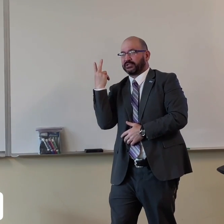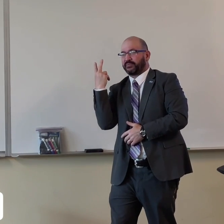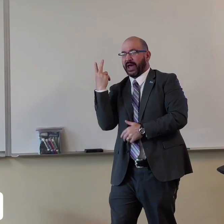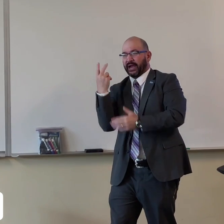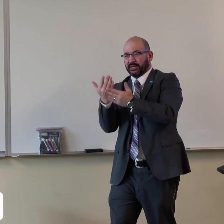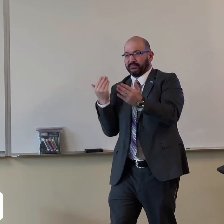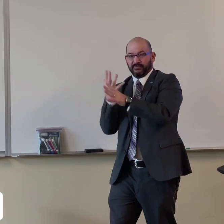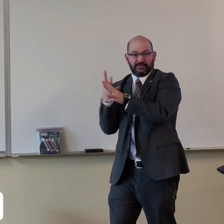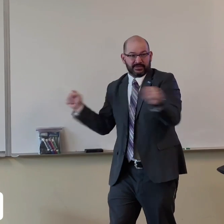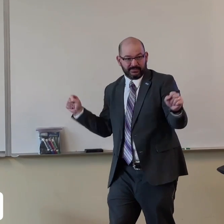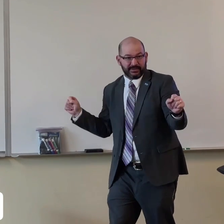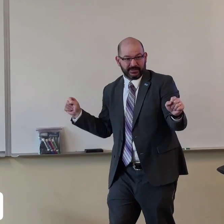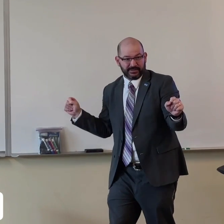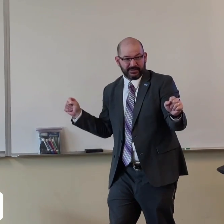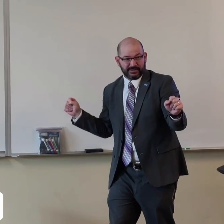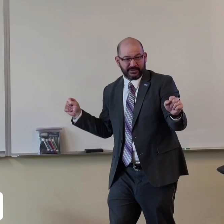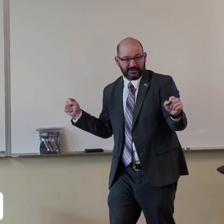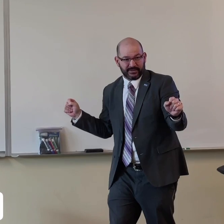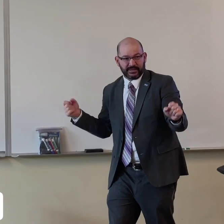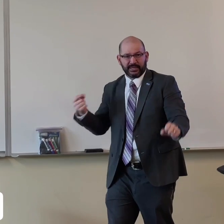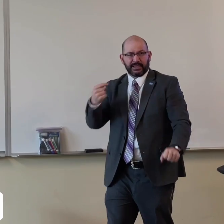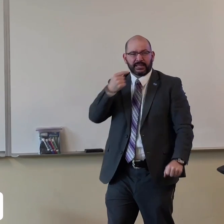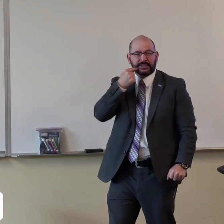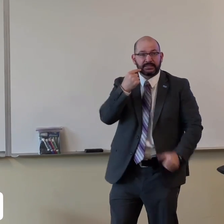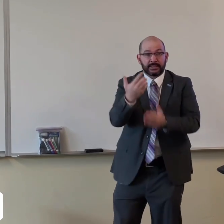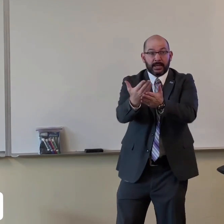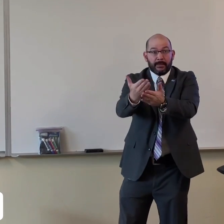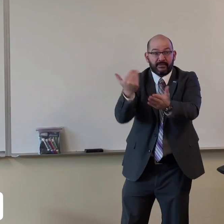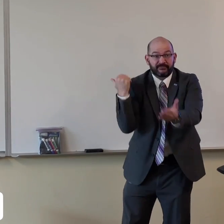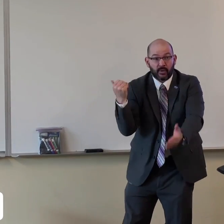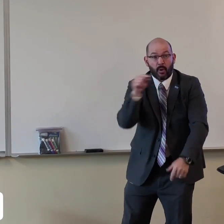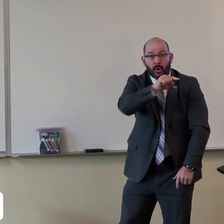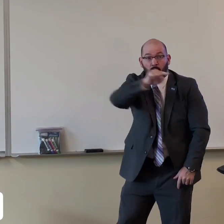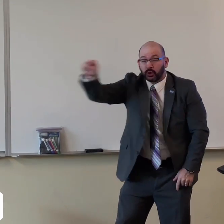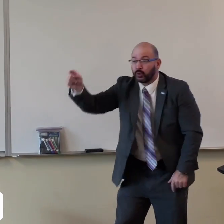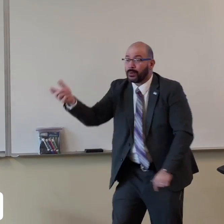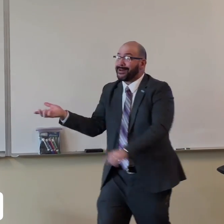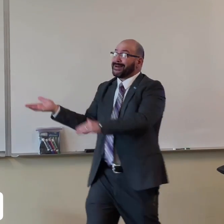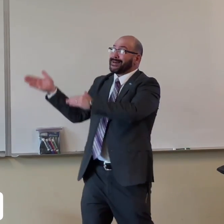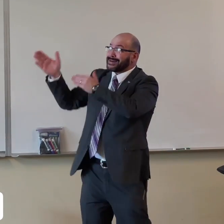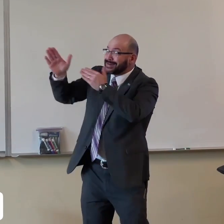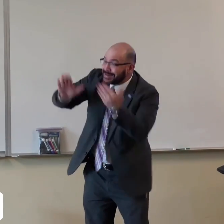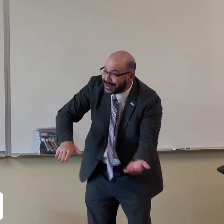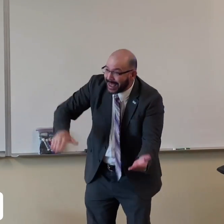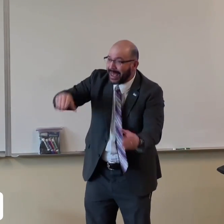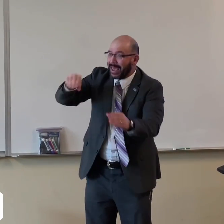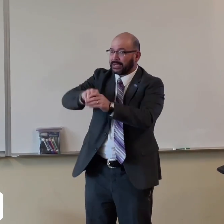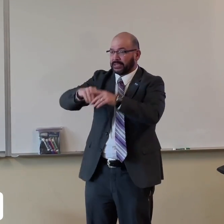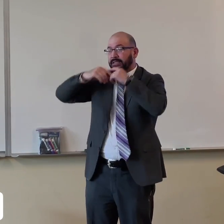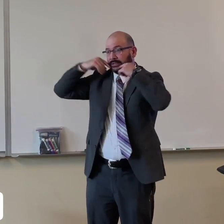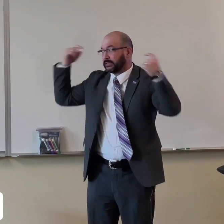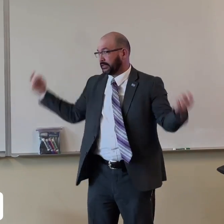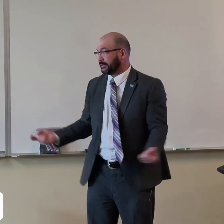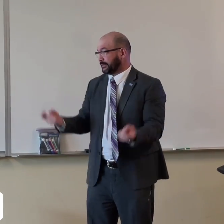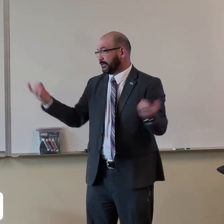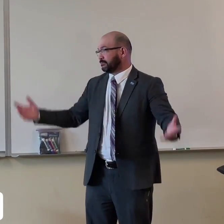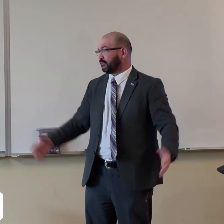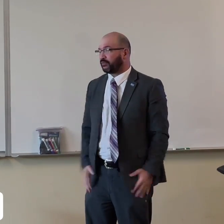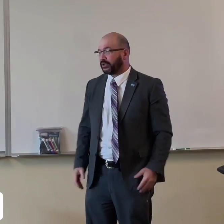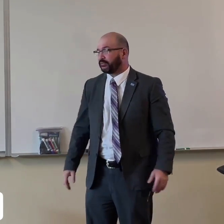on salvation, it says, before you, before